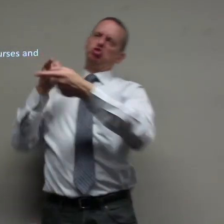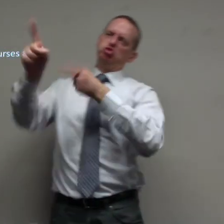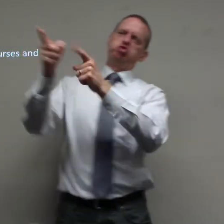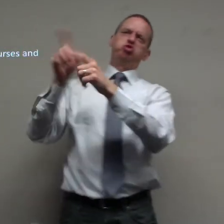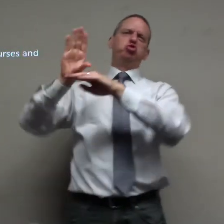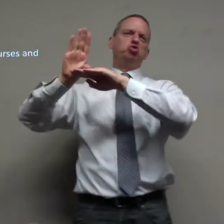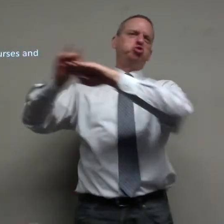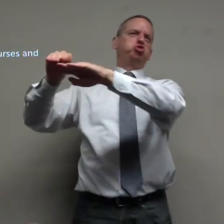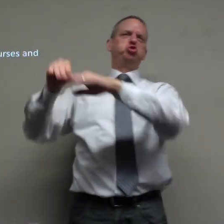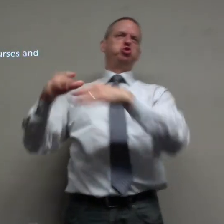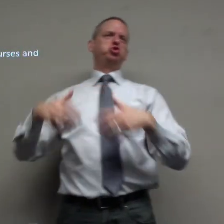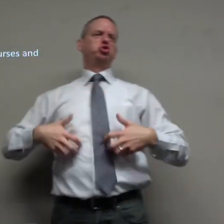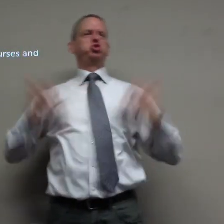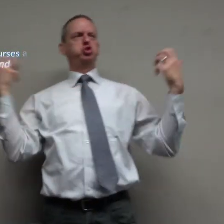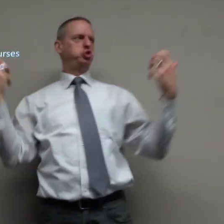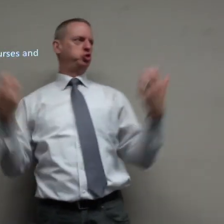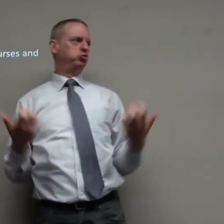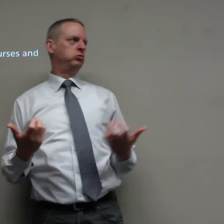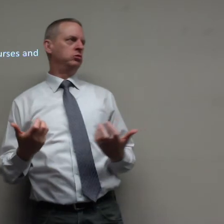bitterness anger